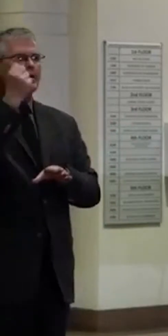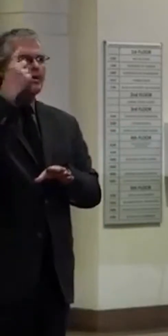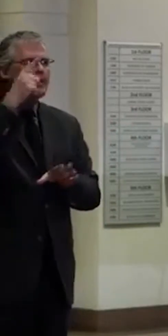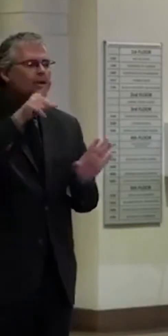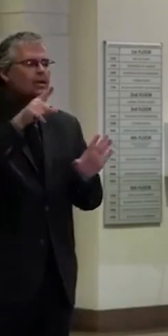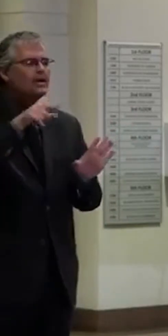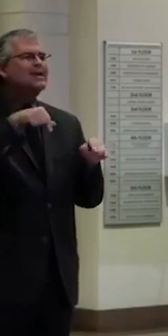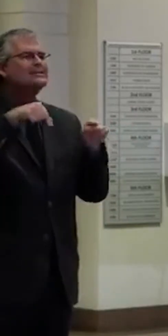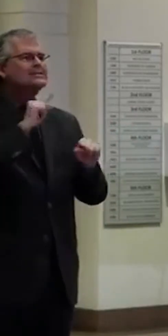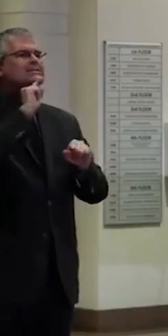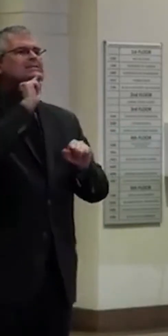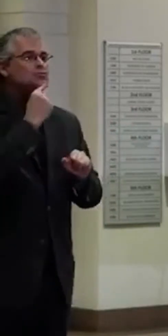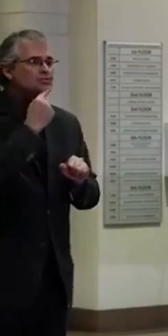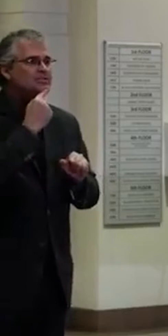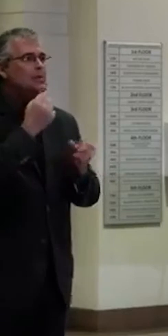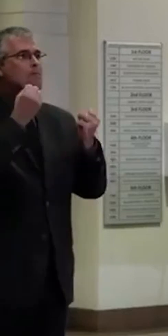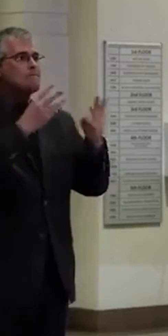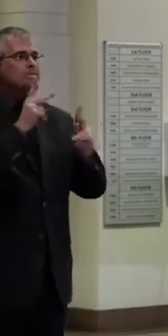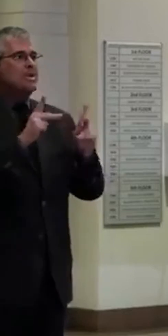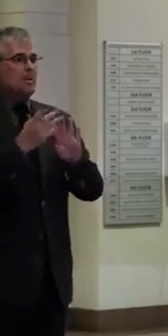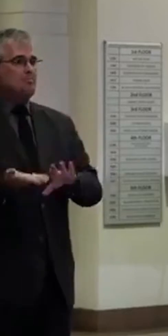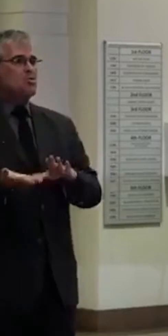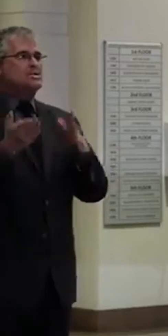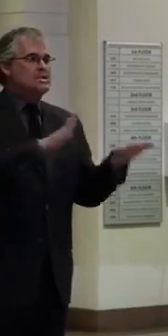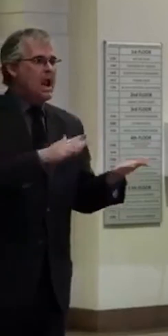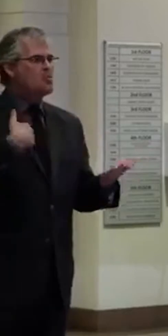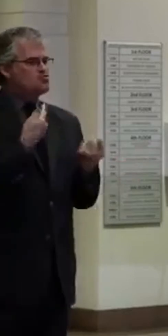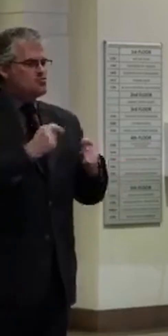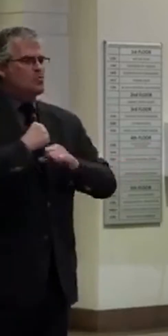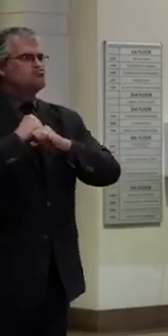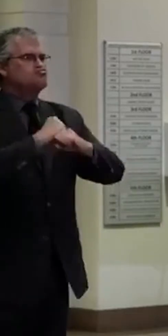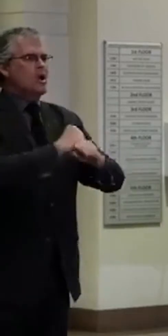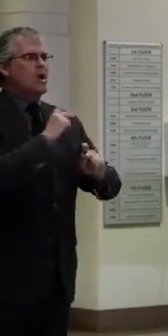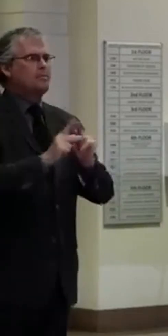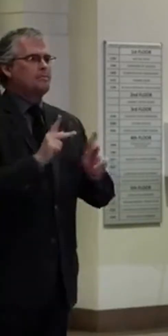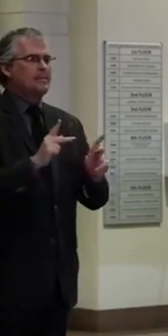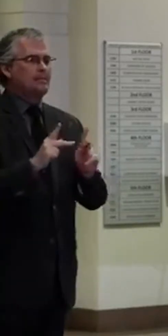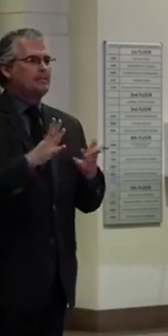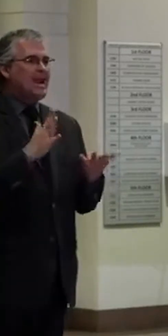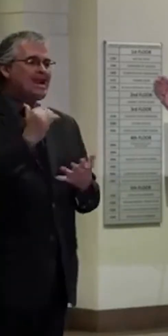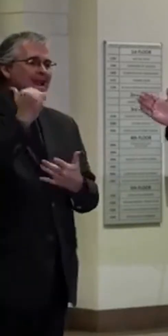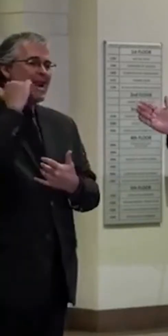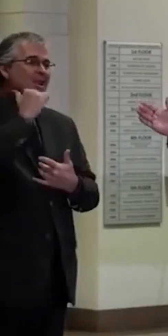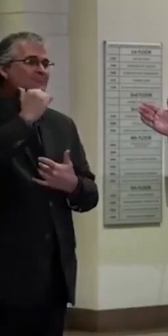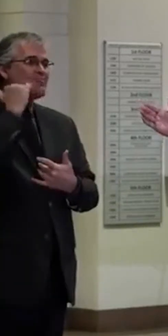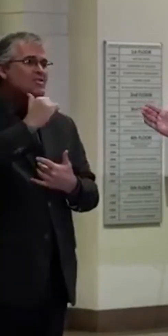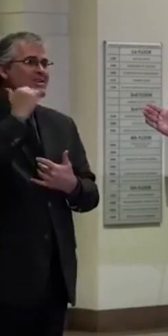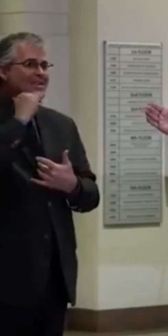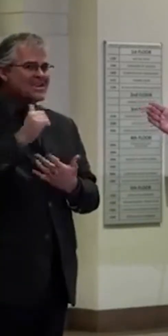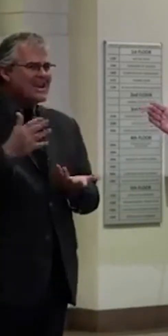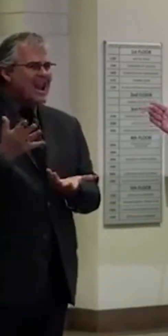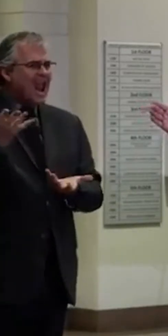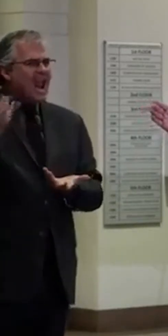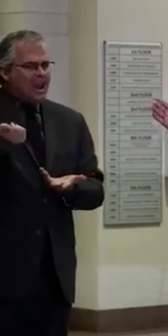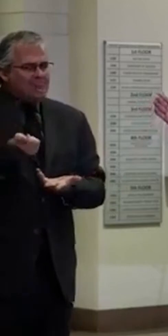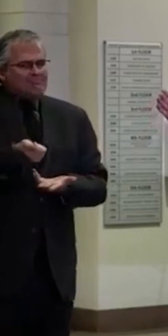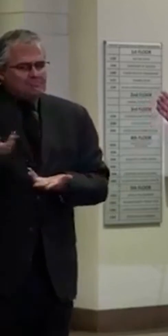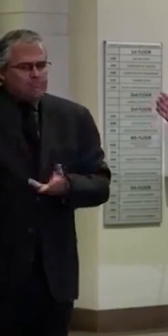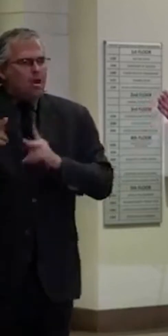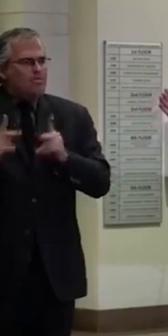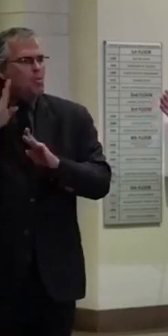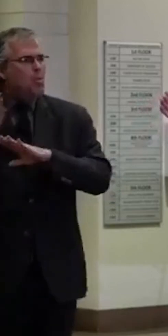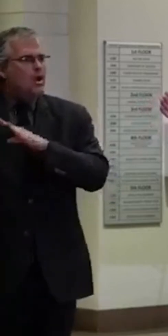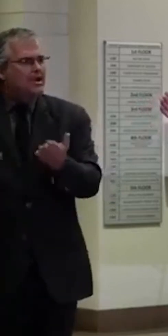are dying. You know, every day that is delayed here, I'm losing a dozen people on the back end that are going to die as a result of this.